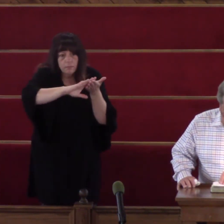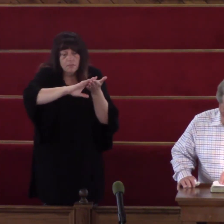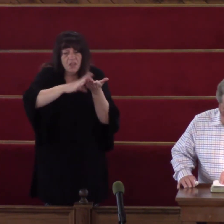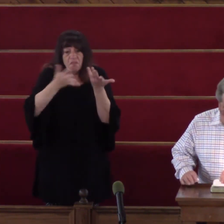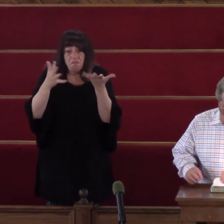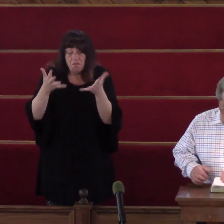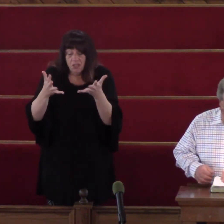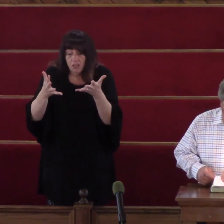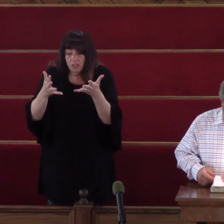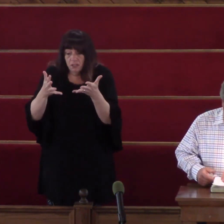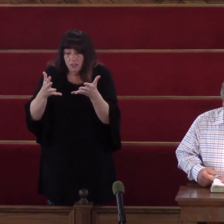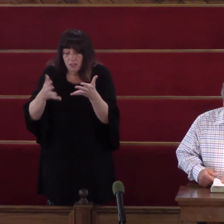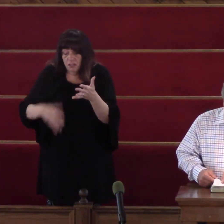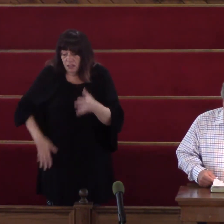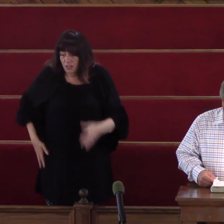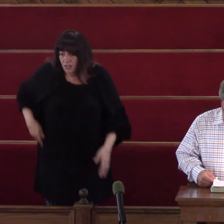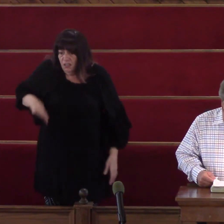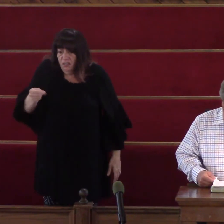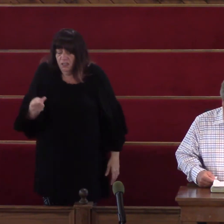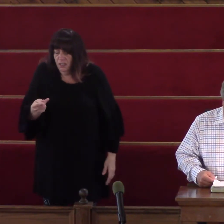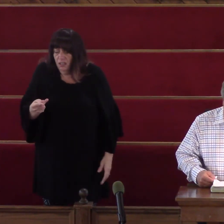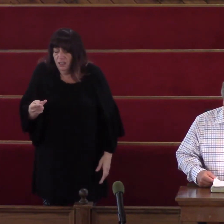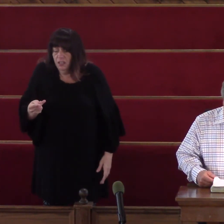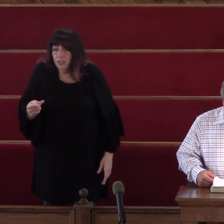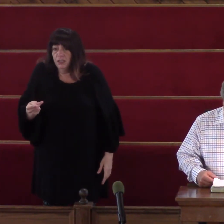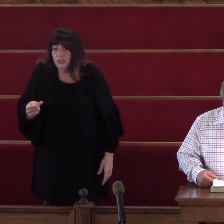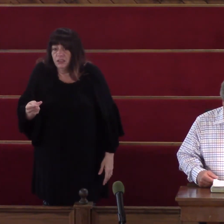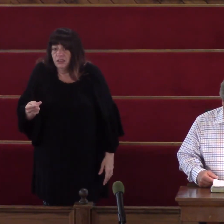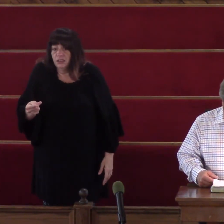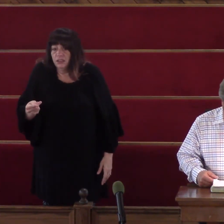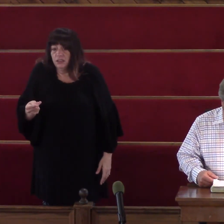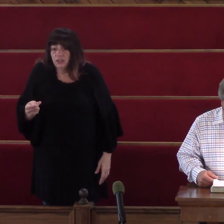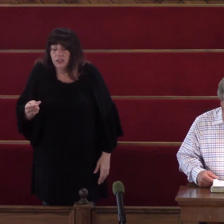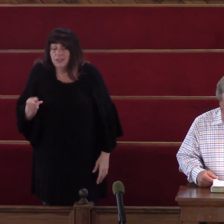There arose A mighty Famine